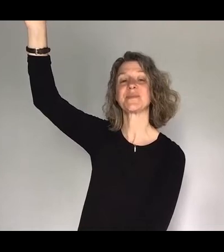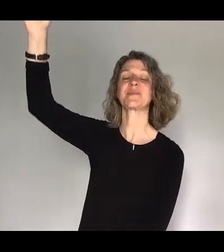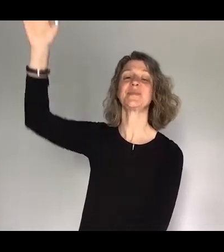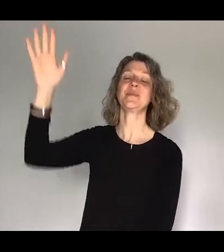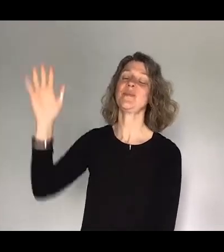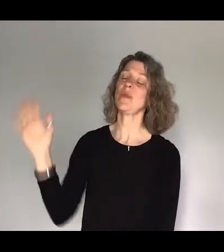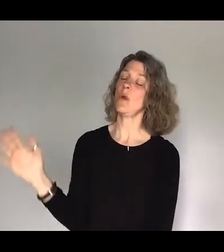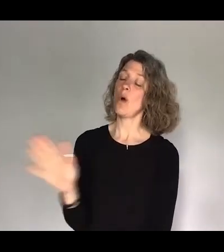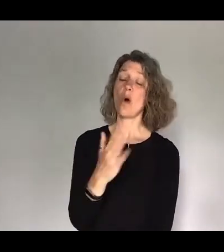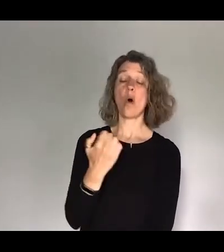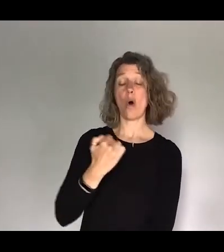so so